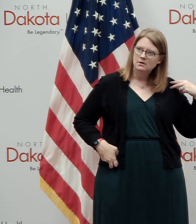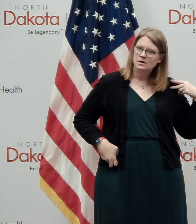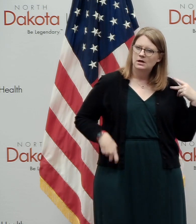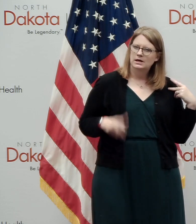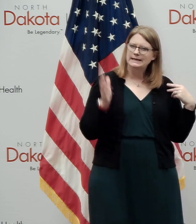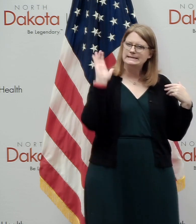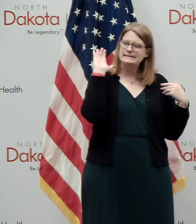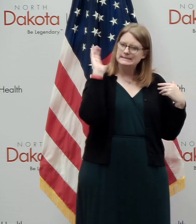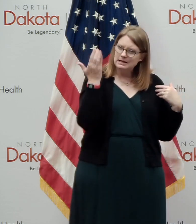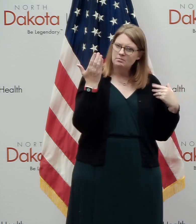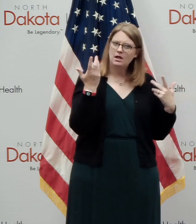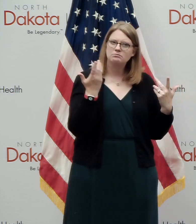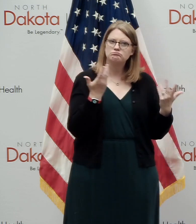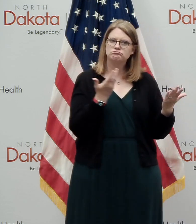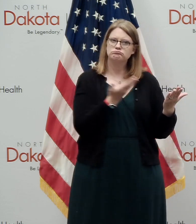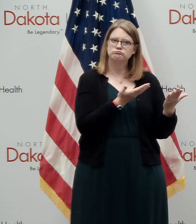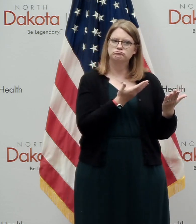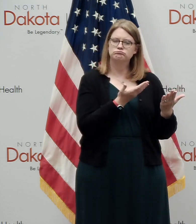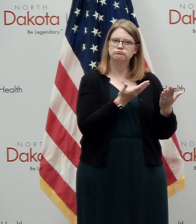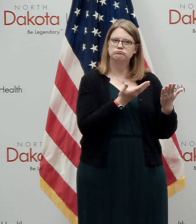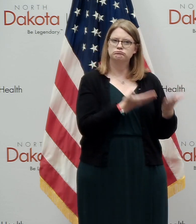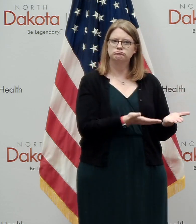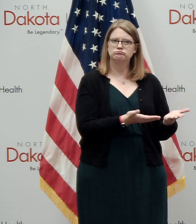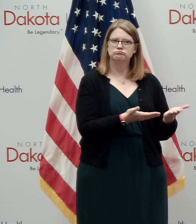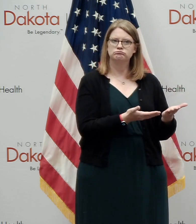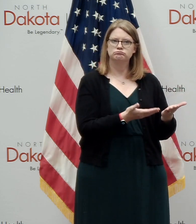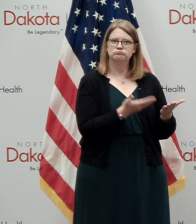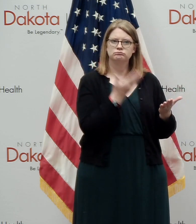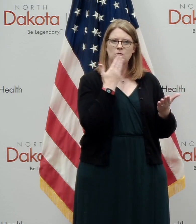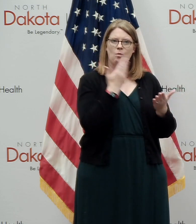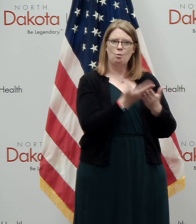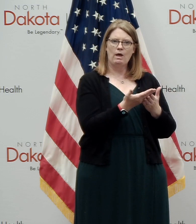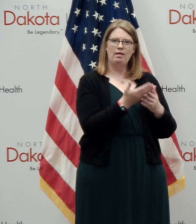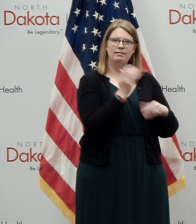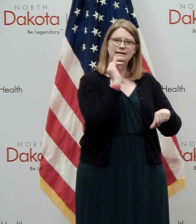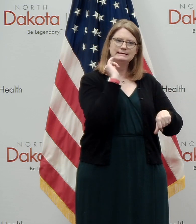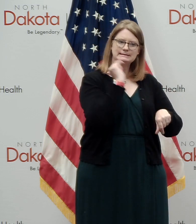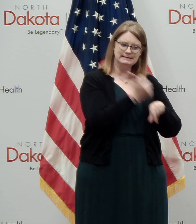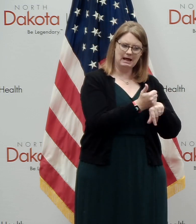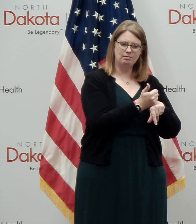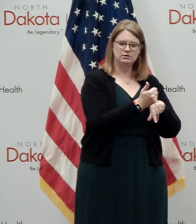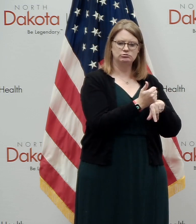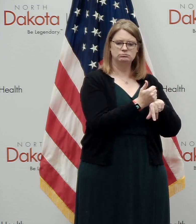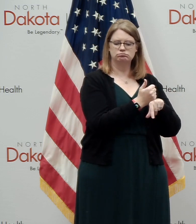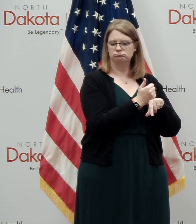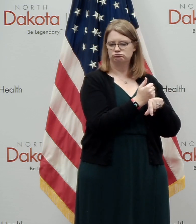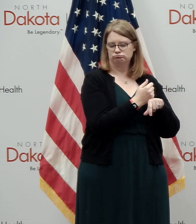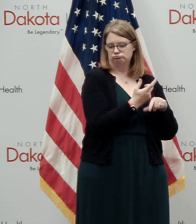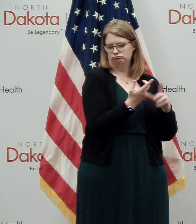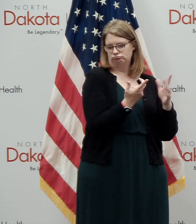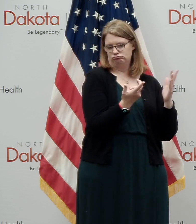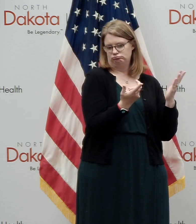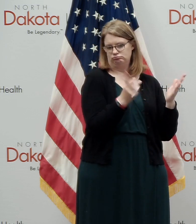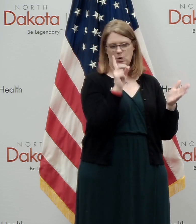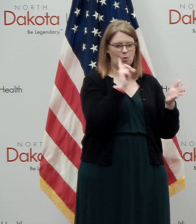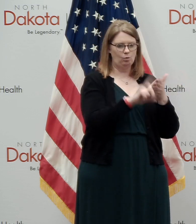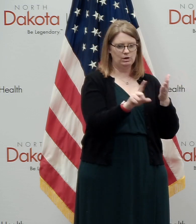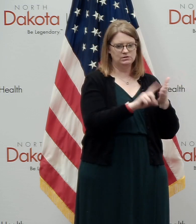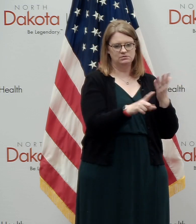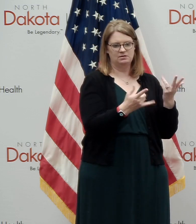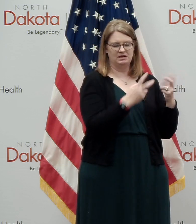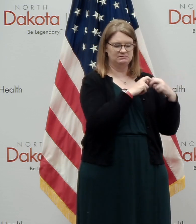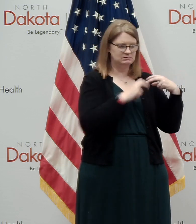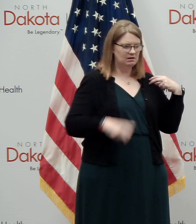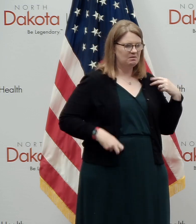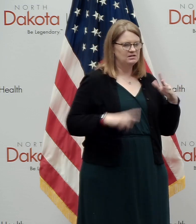well-established, uh, you know, well-established science that's been around. I mean, this seatbelt research started in the